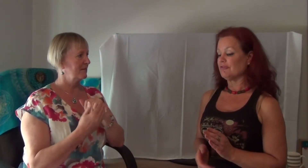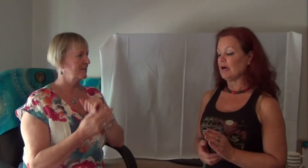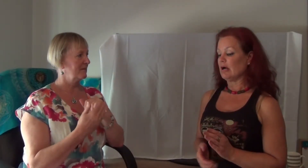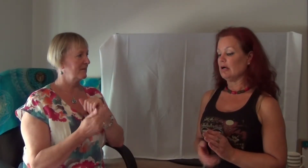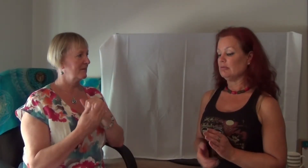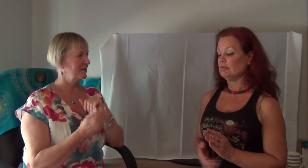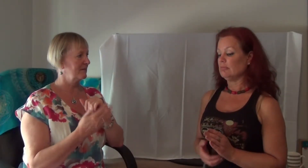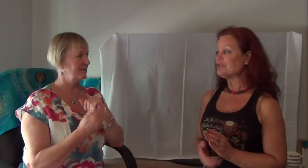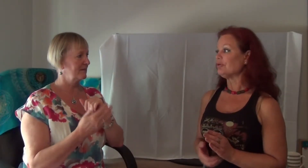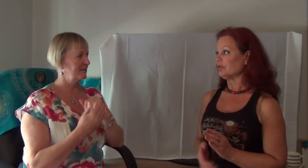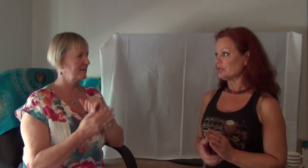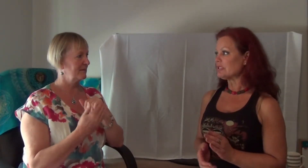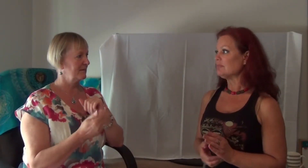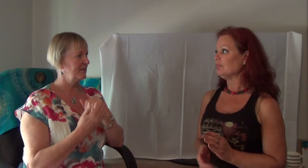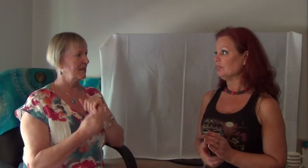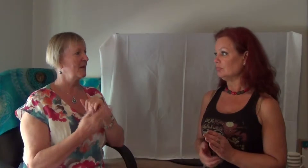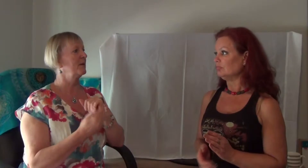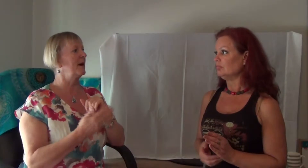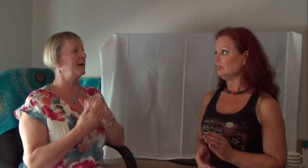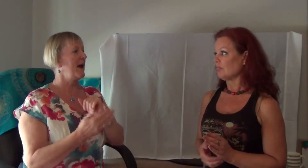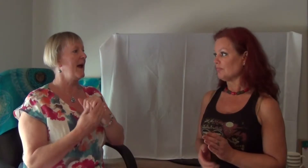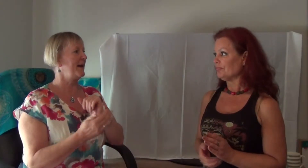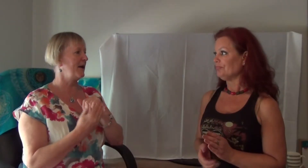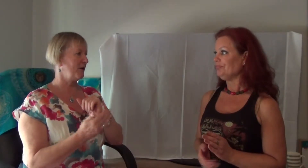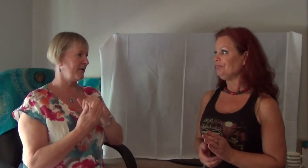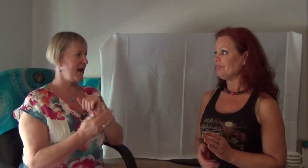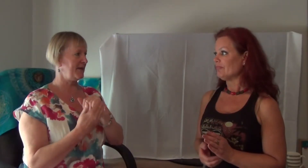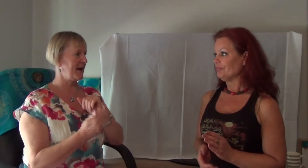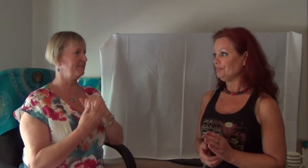my shoulders. Right. And how long have had that?